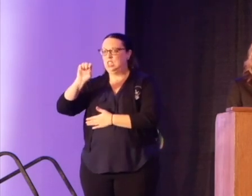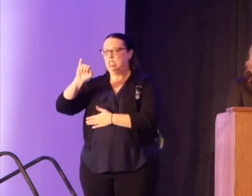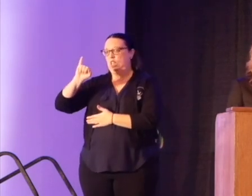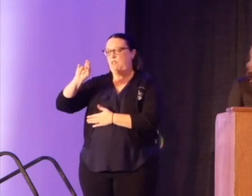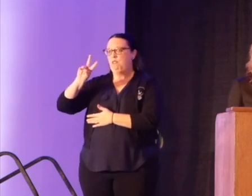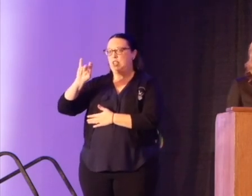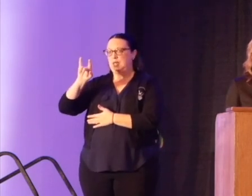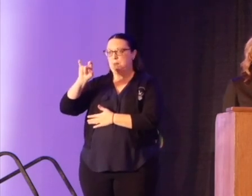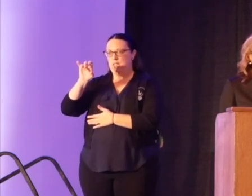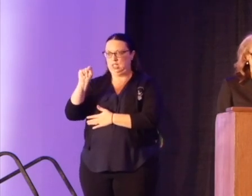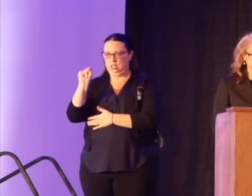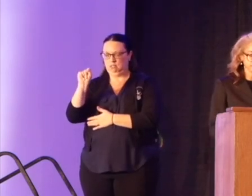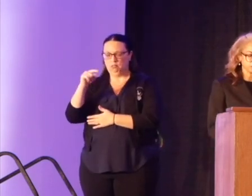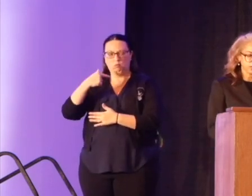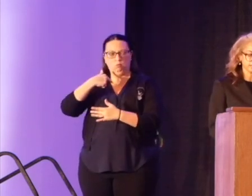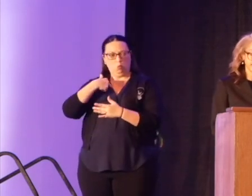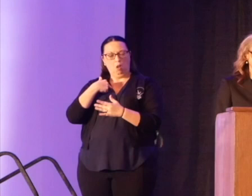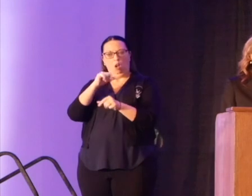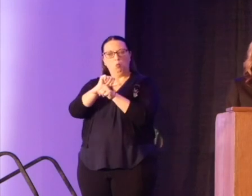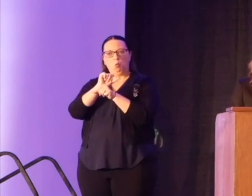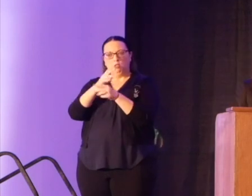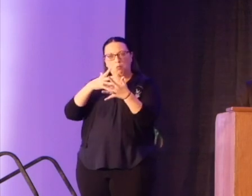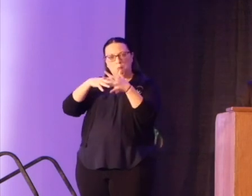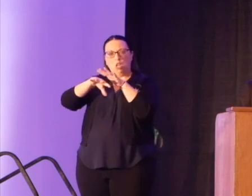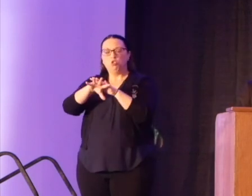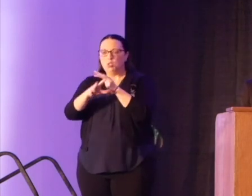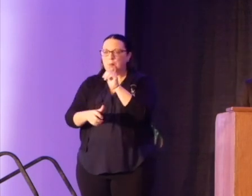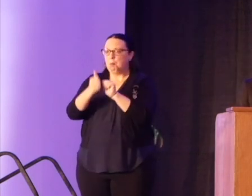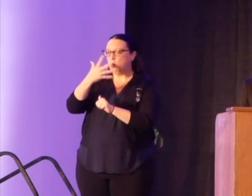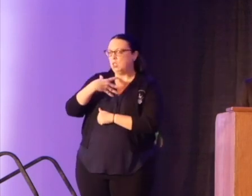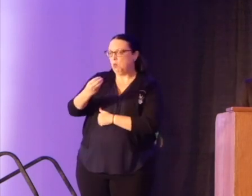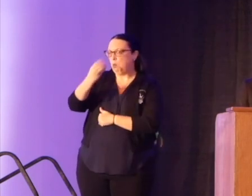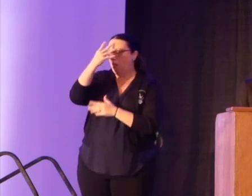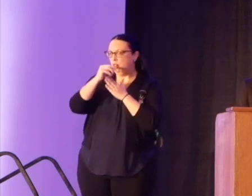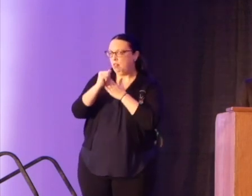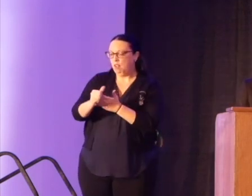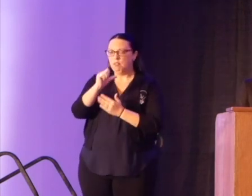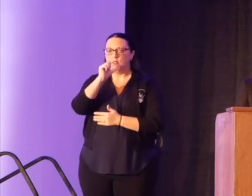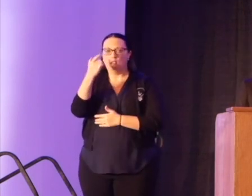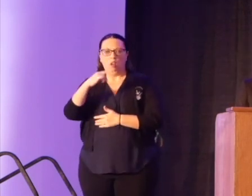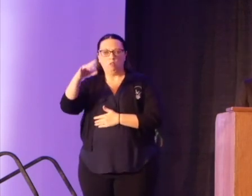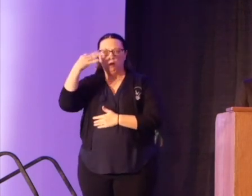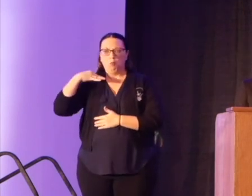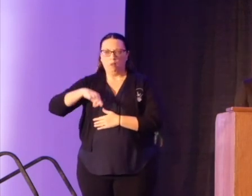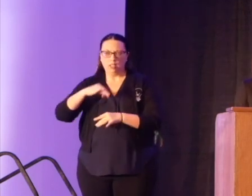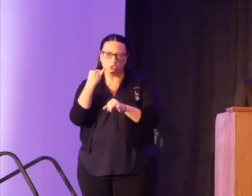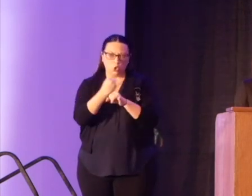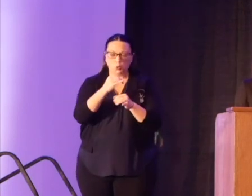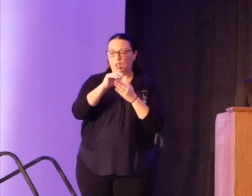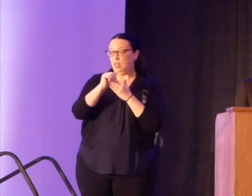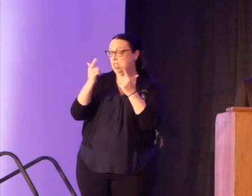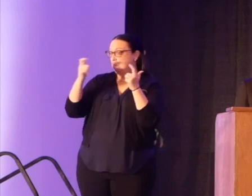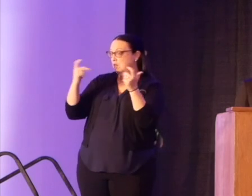time working in mainstream, predominantly white-led non-profit institutions, leading major initiatives before